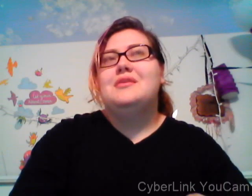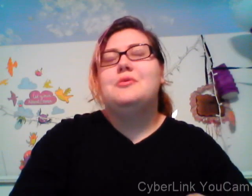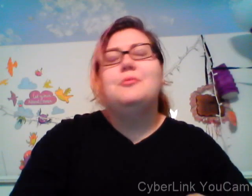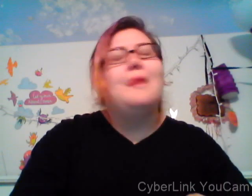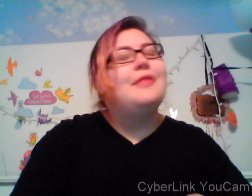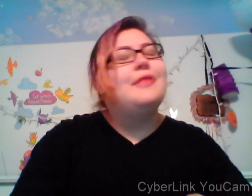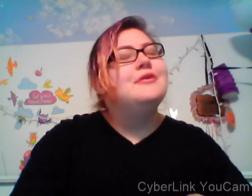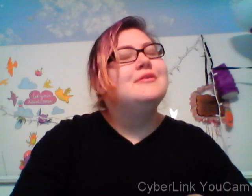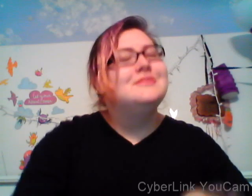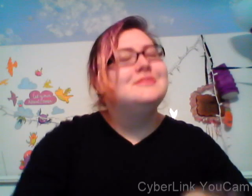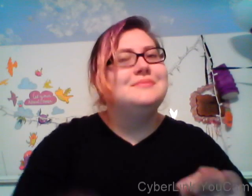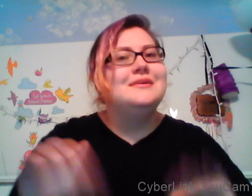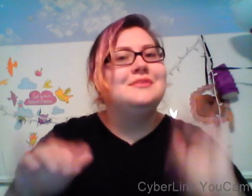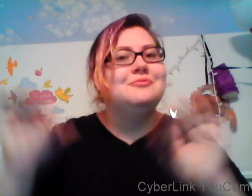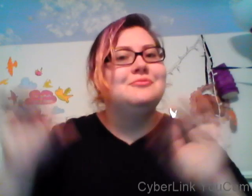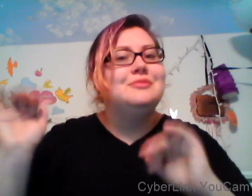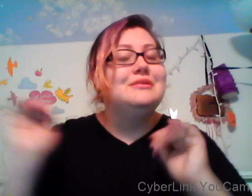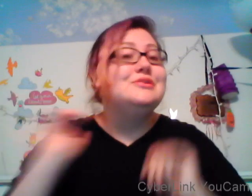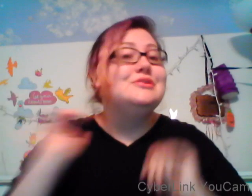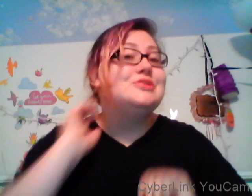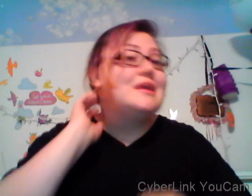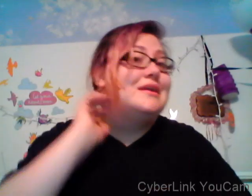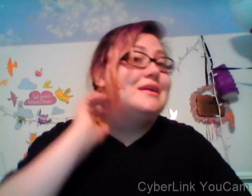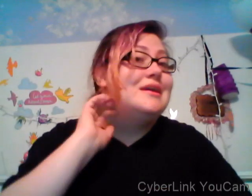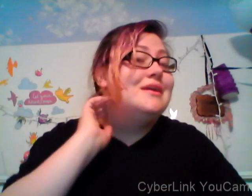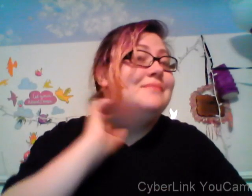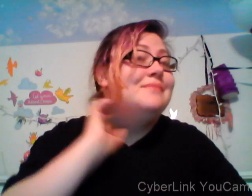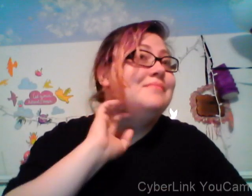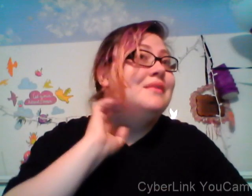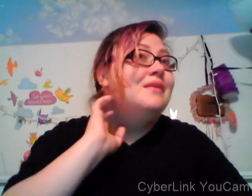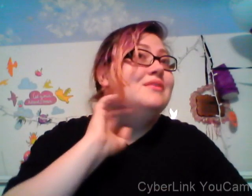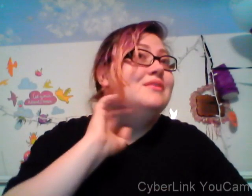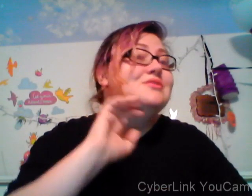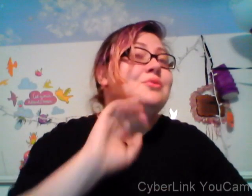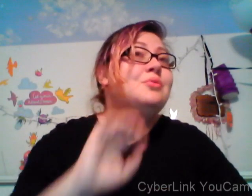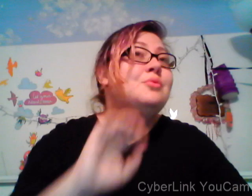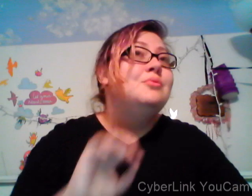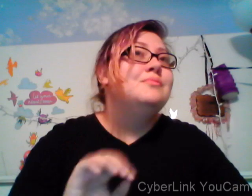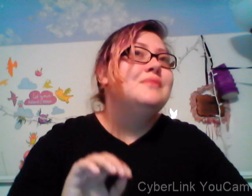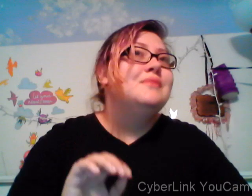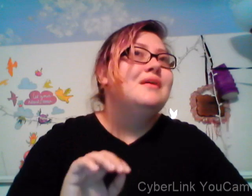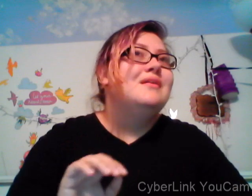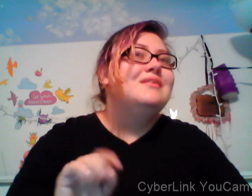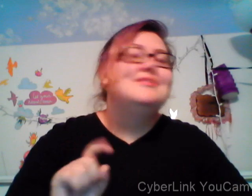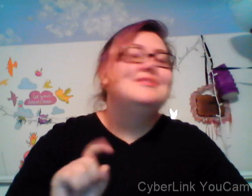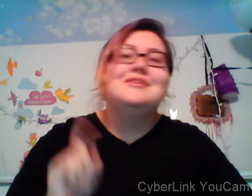last video which was a while ago sorry about that.